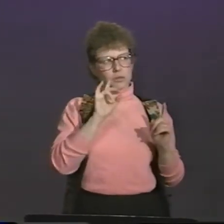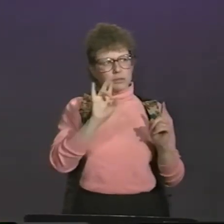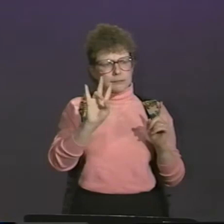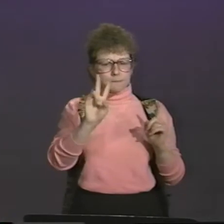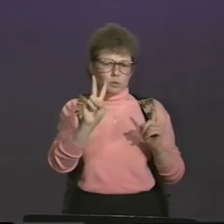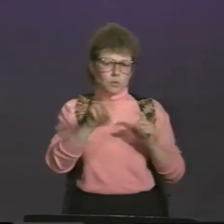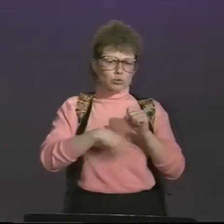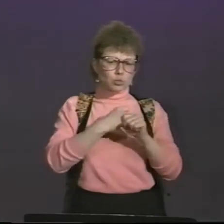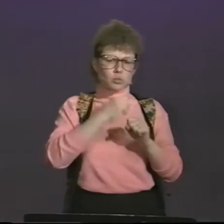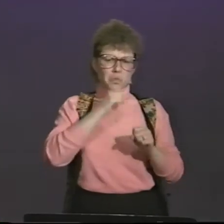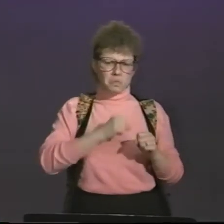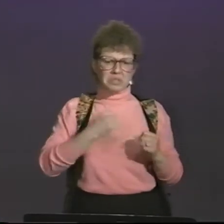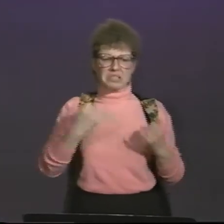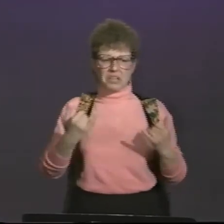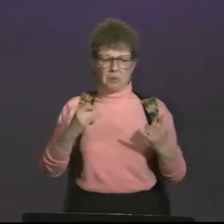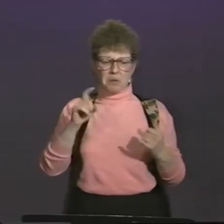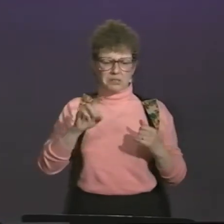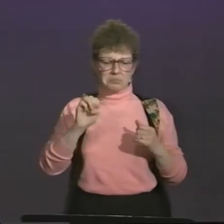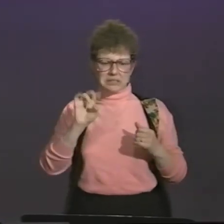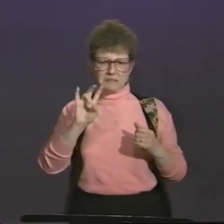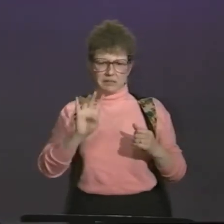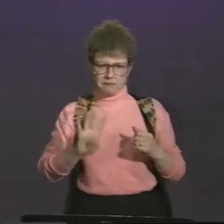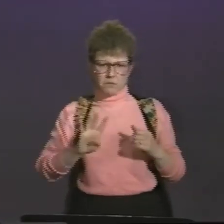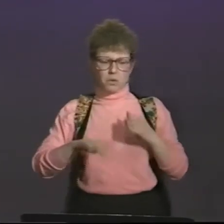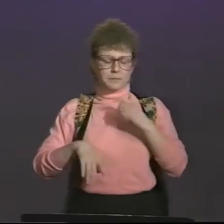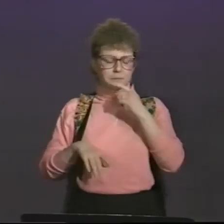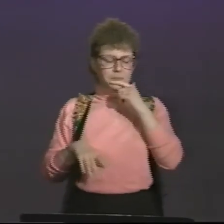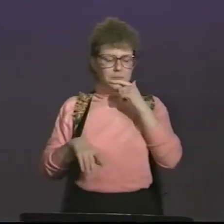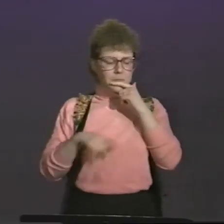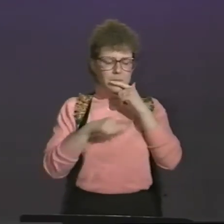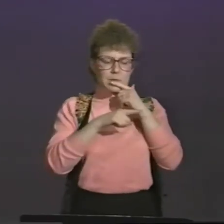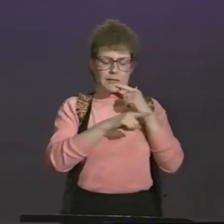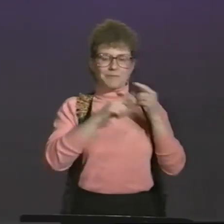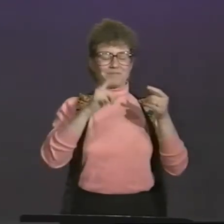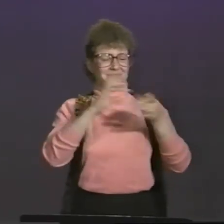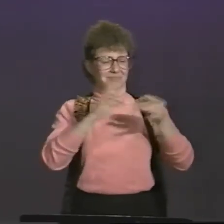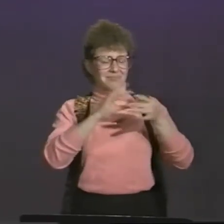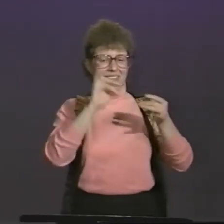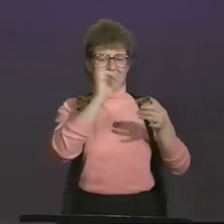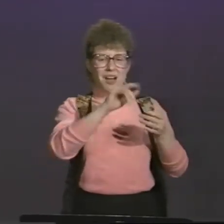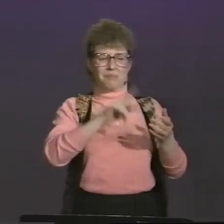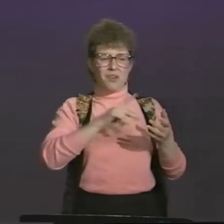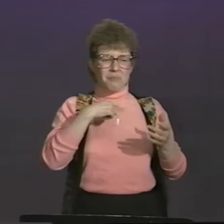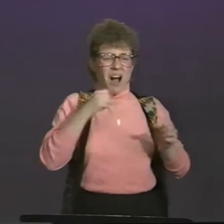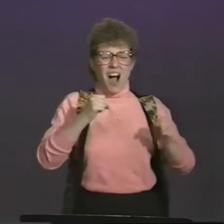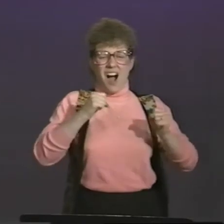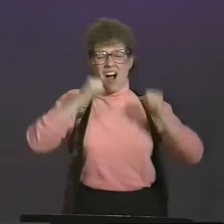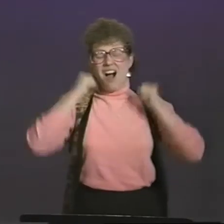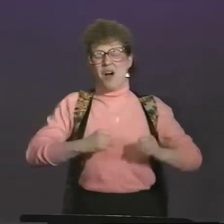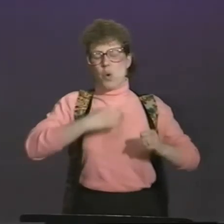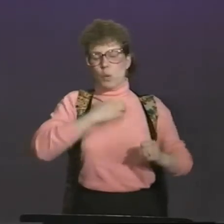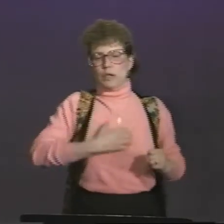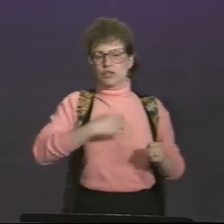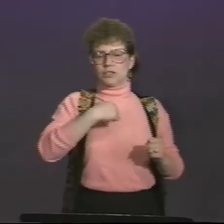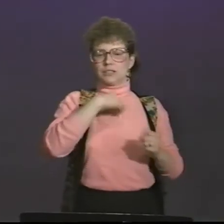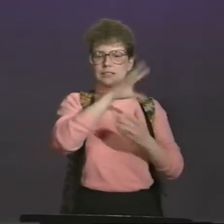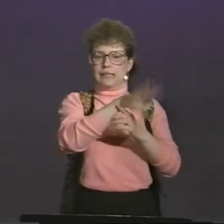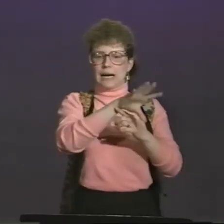The man from whose interview I took this was 72 at the time, and now he's about 74. When he did this